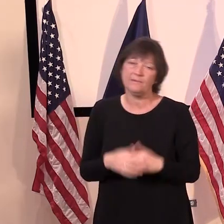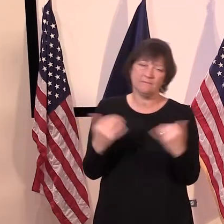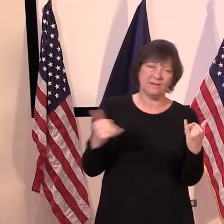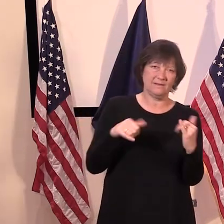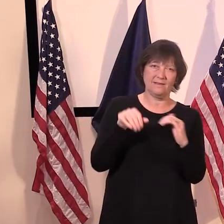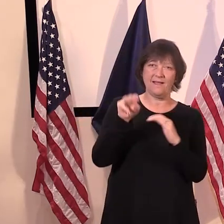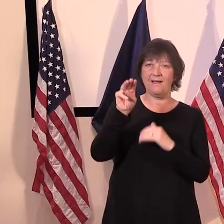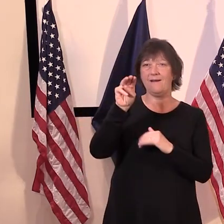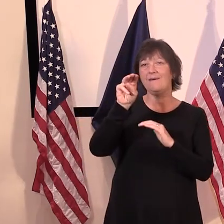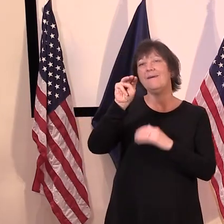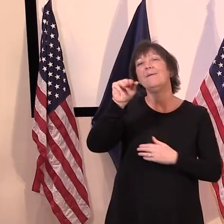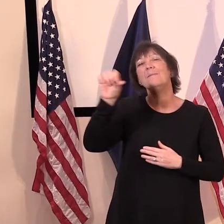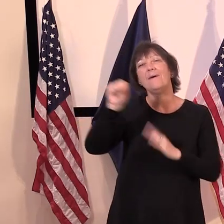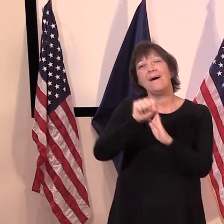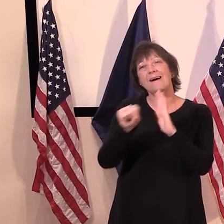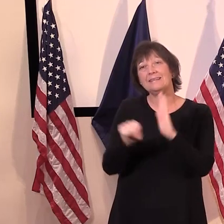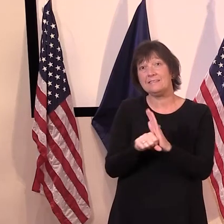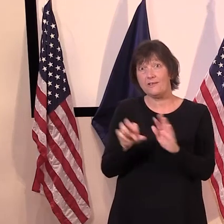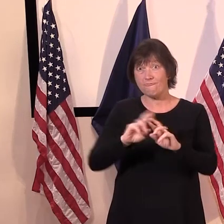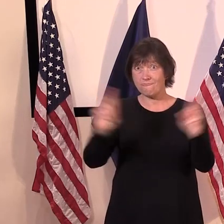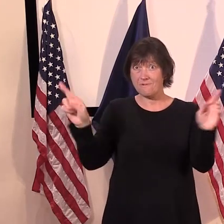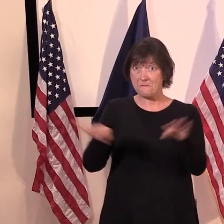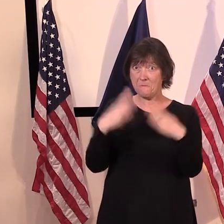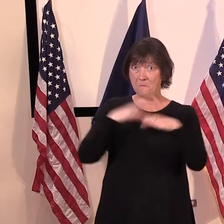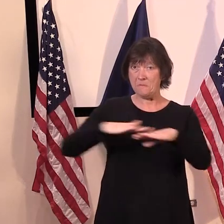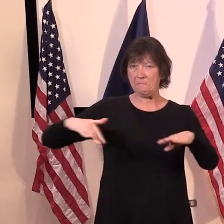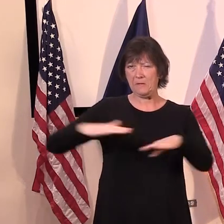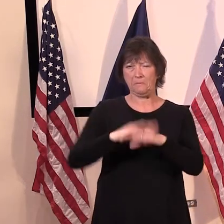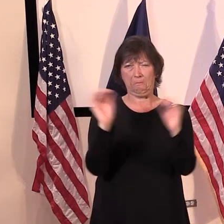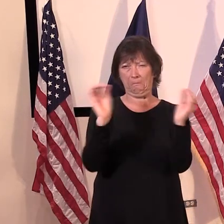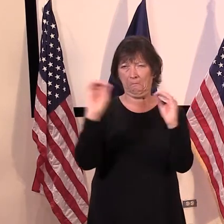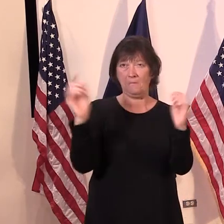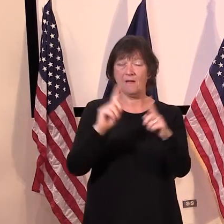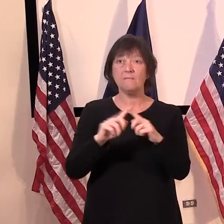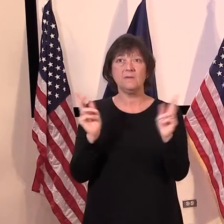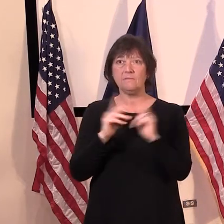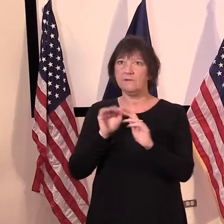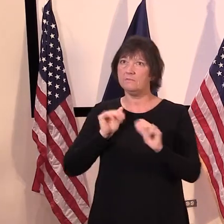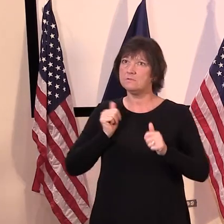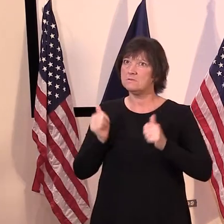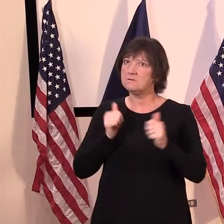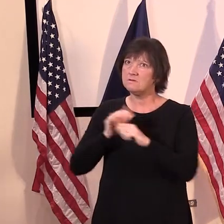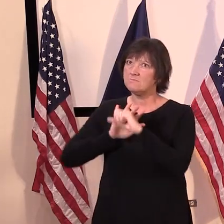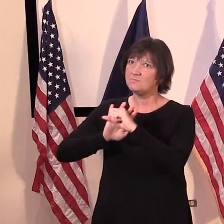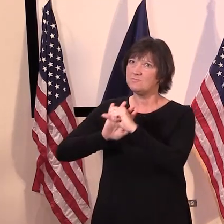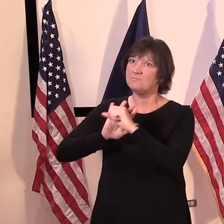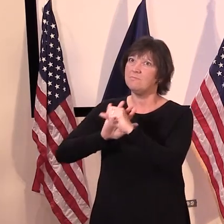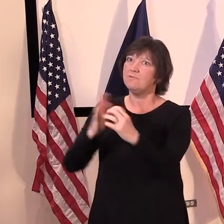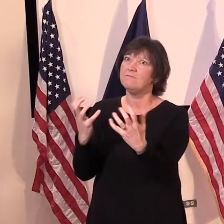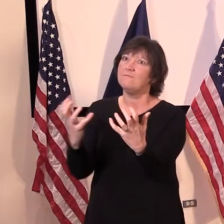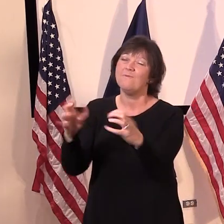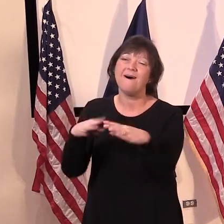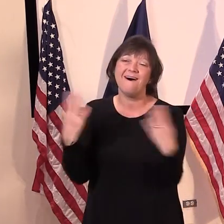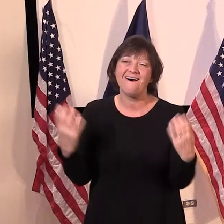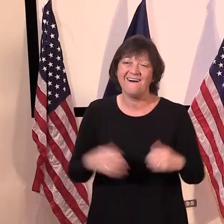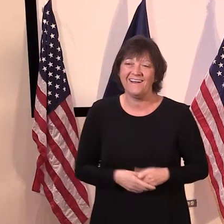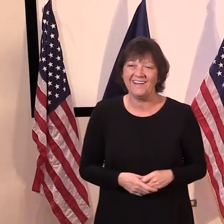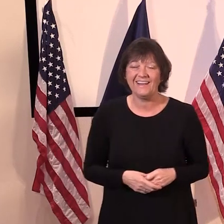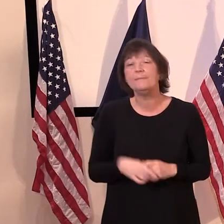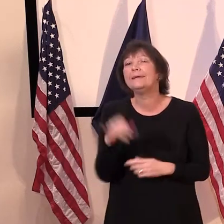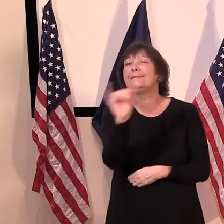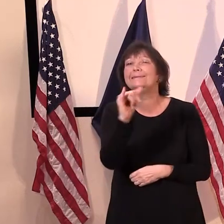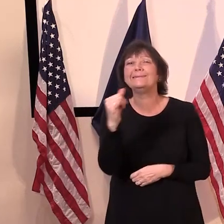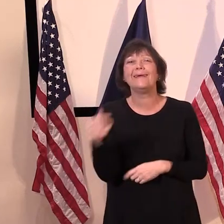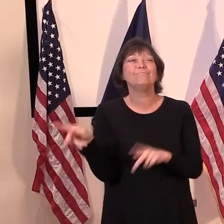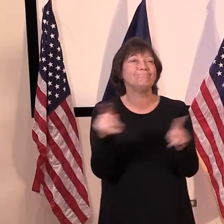anything like that at this point, but I know they're under an incredible amount of pressure to do so. Same holds true for, for let's say golf